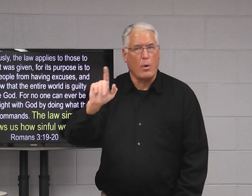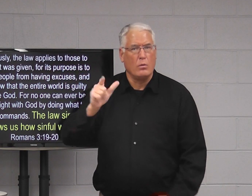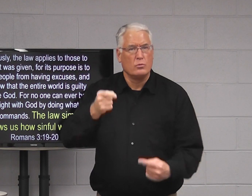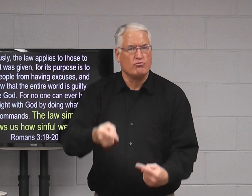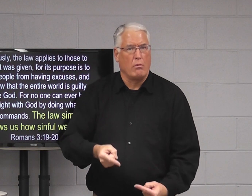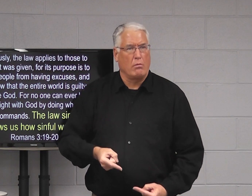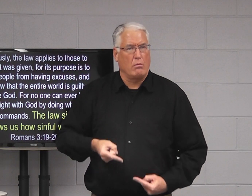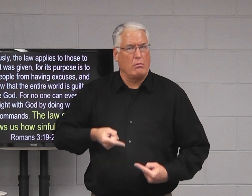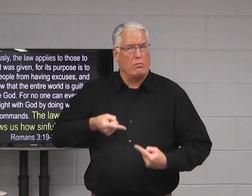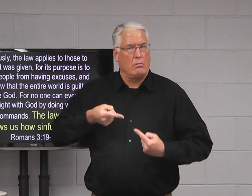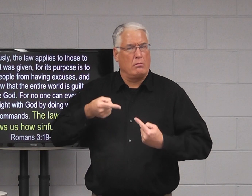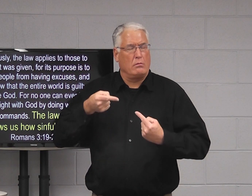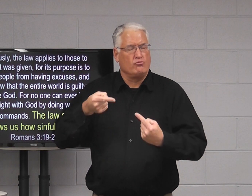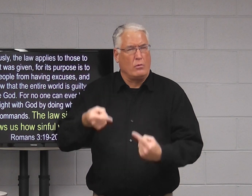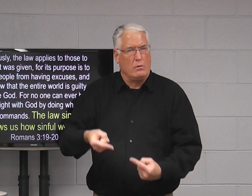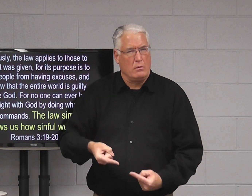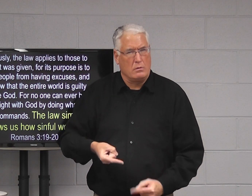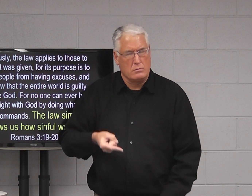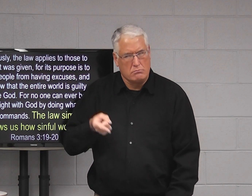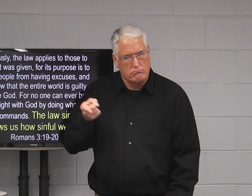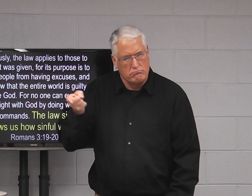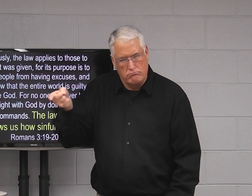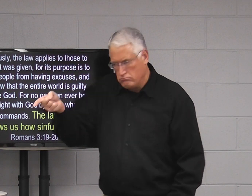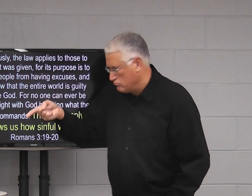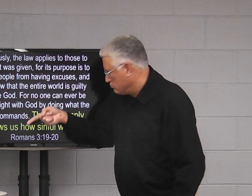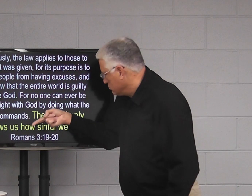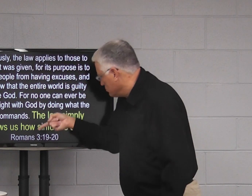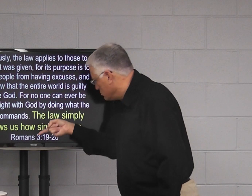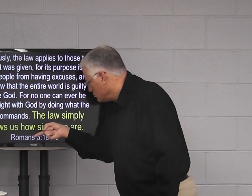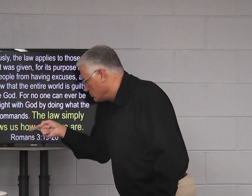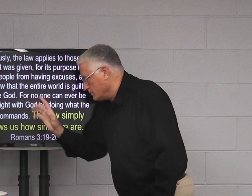So, that's the reason why Martin Luther struggled with that scripture.